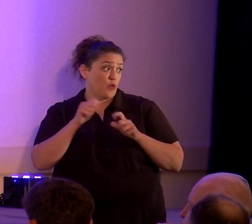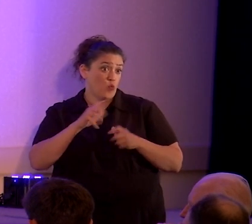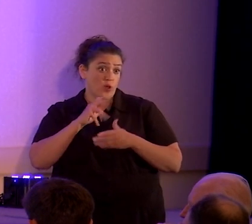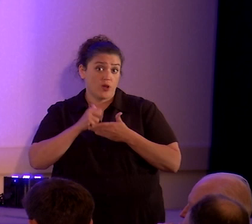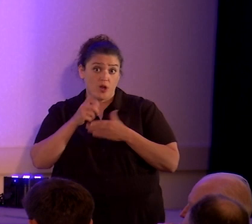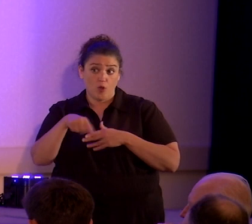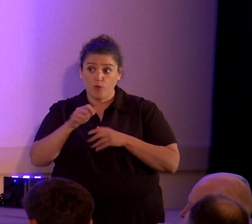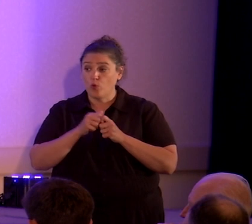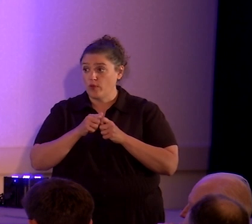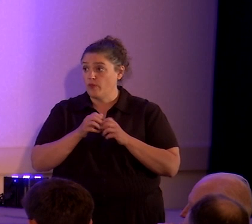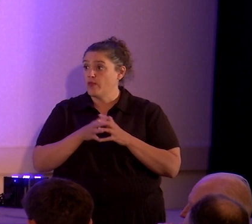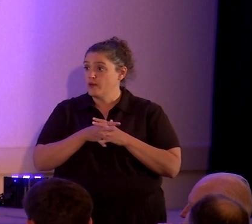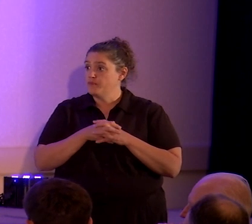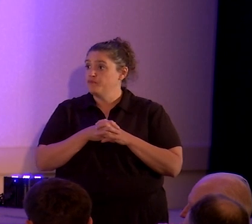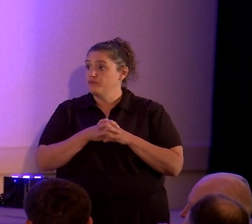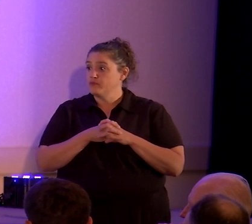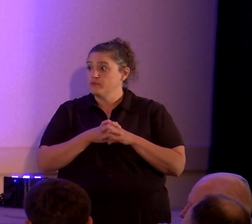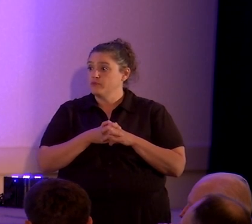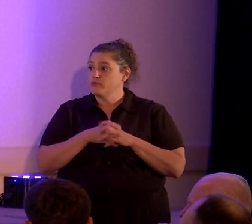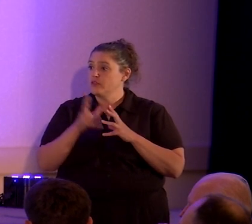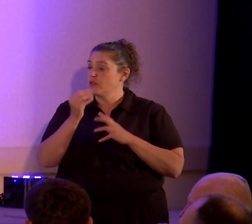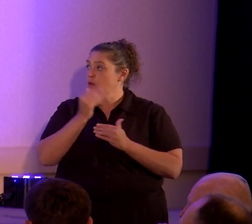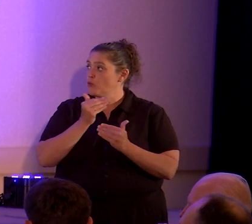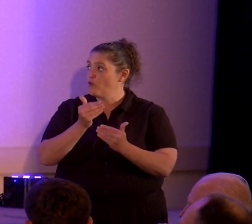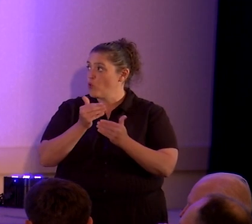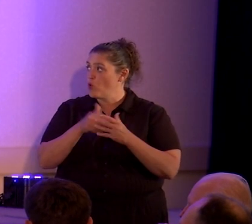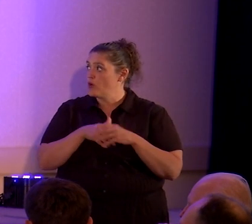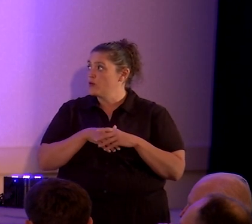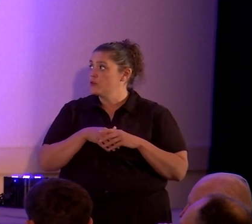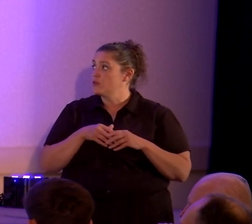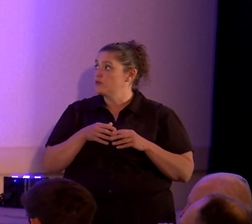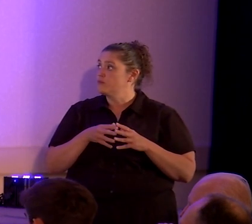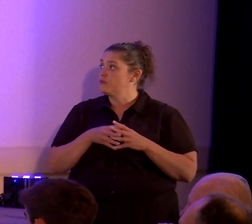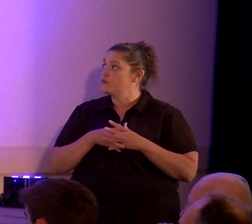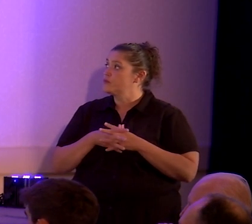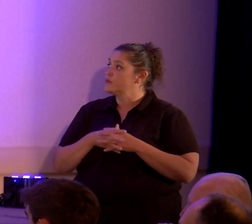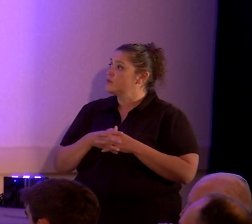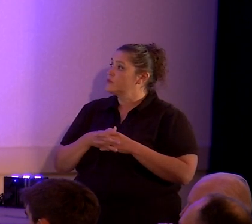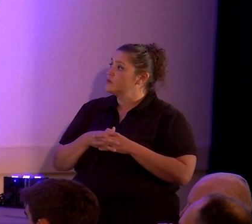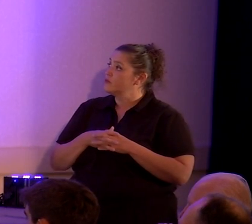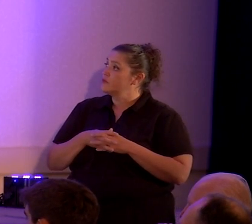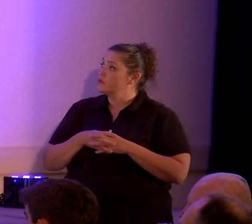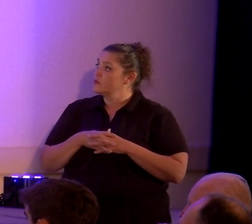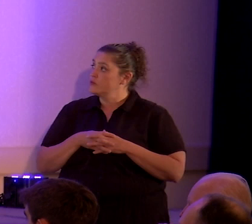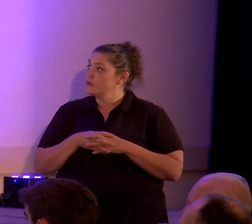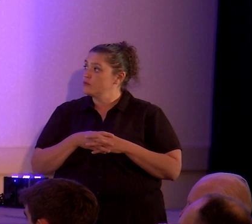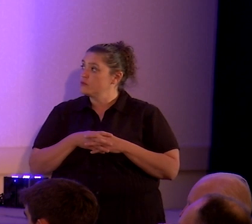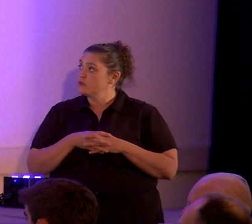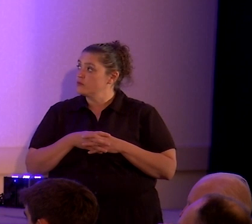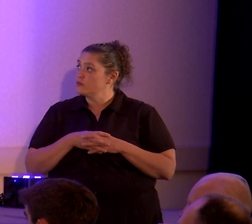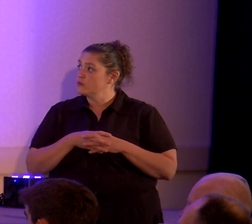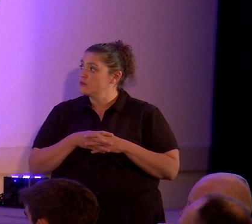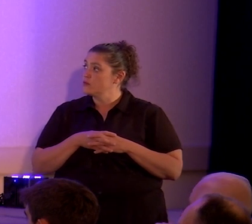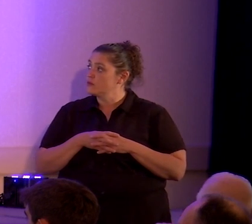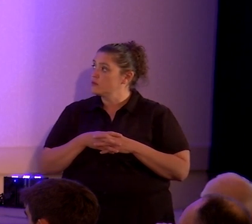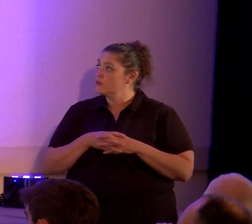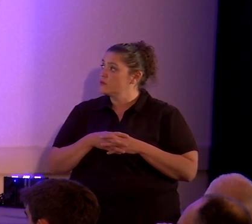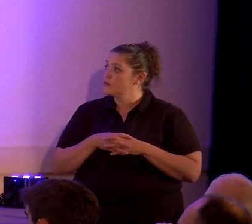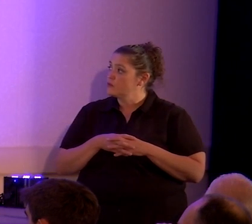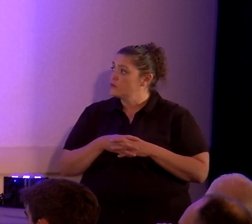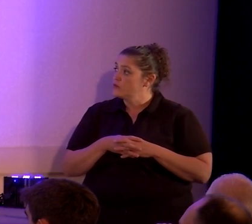and move forward. Similarly, another